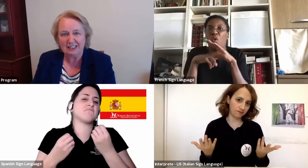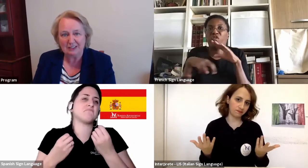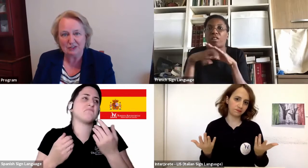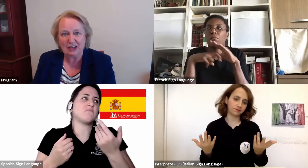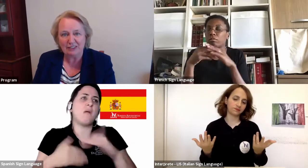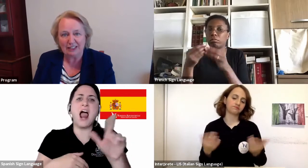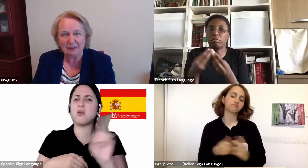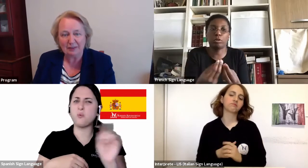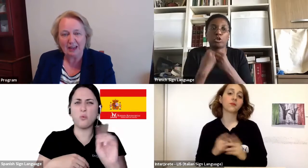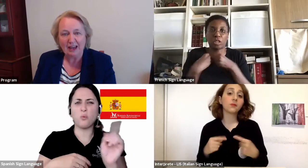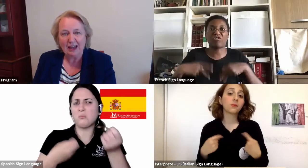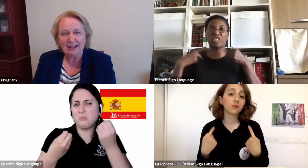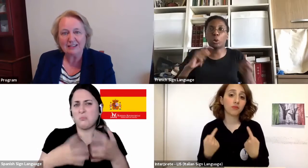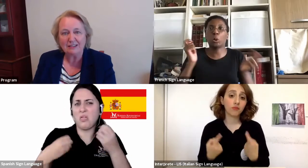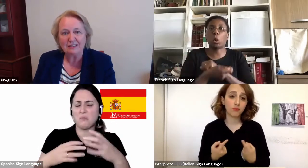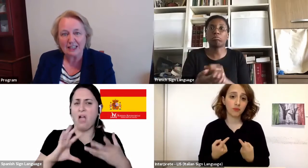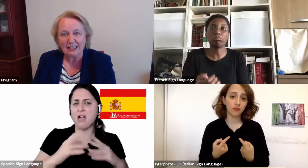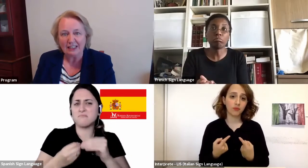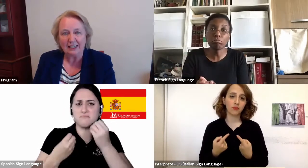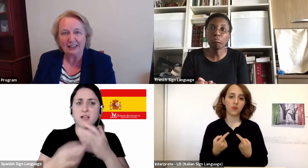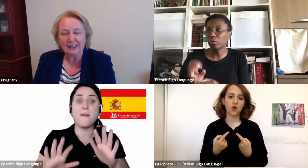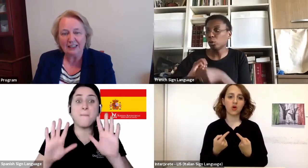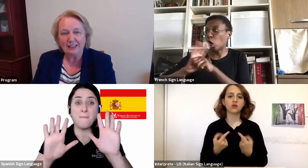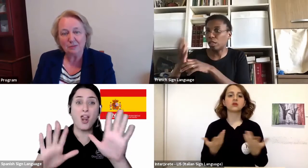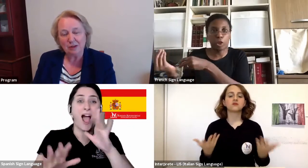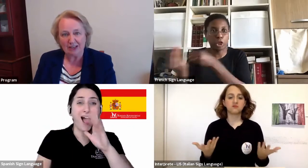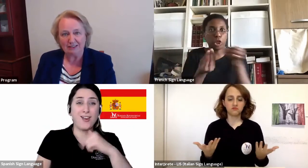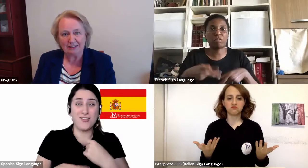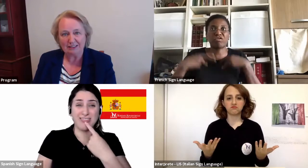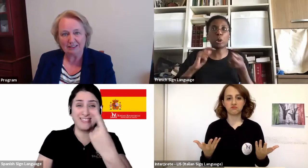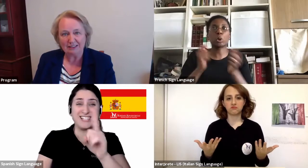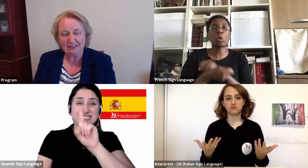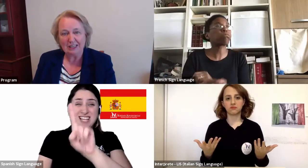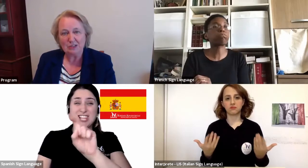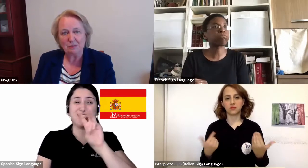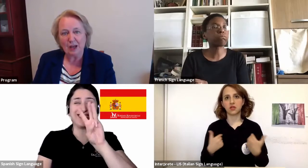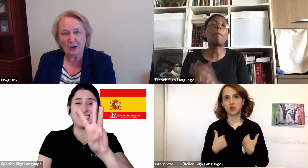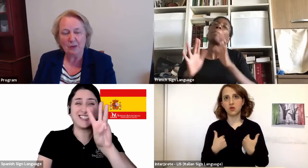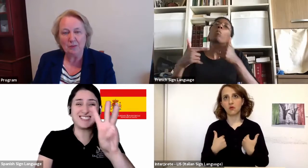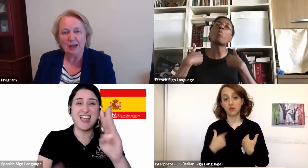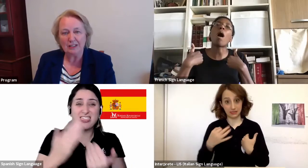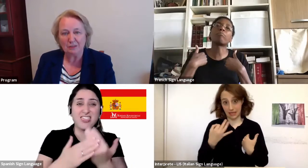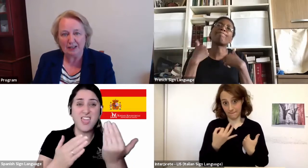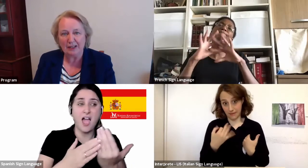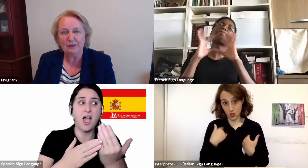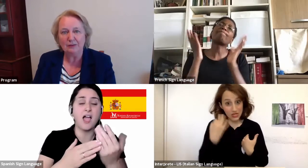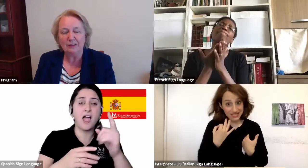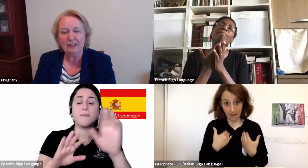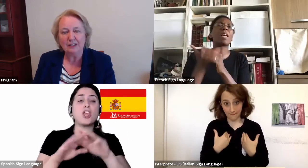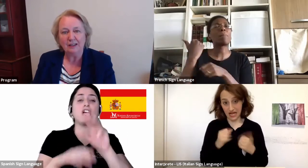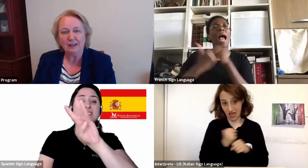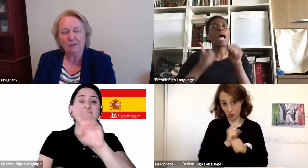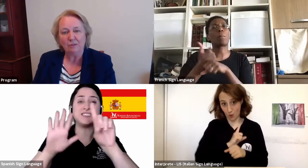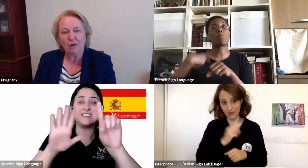days a year travelling. And so suddenly, to be grounded, to be home and to be alone,